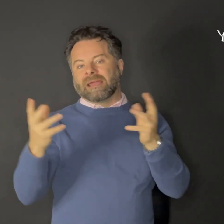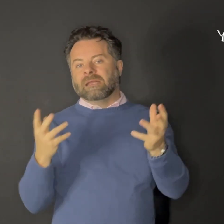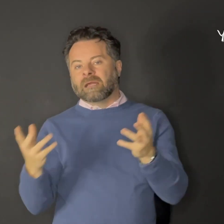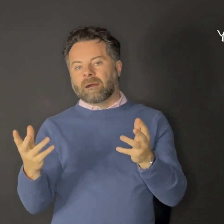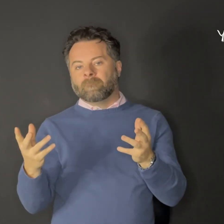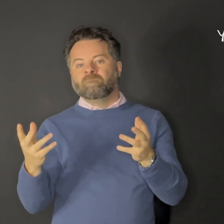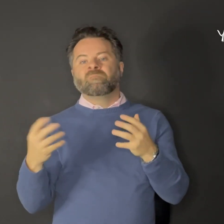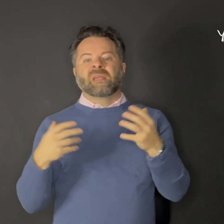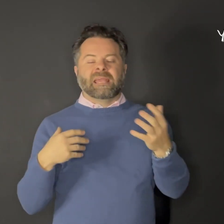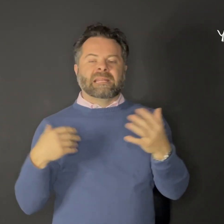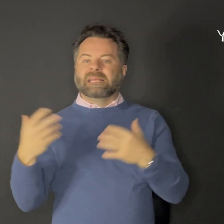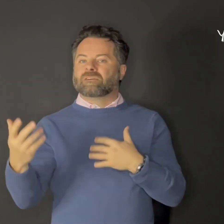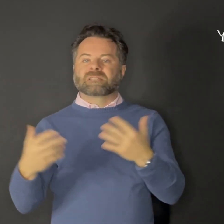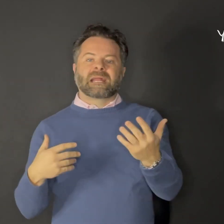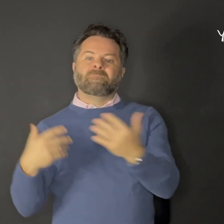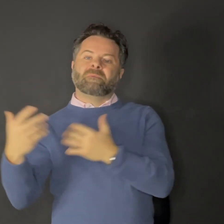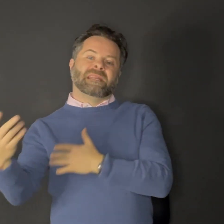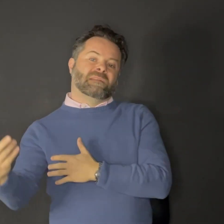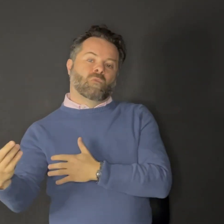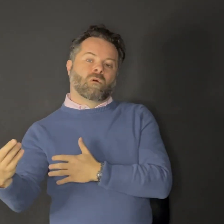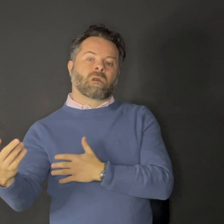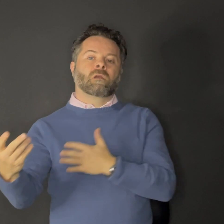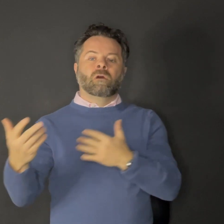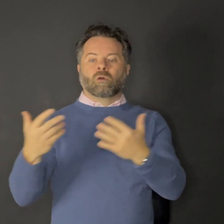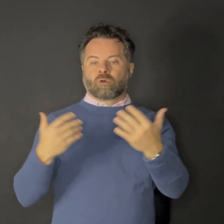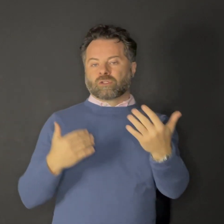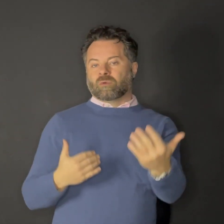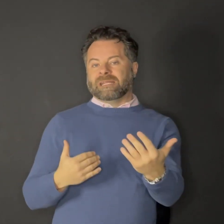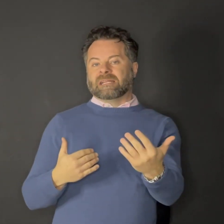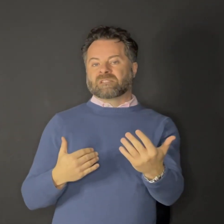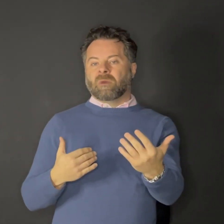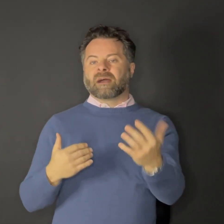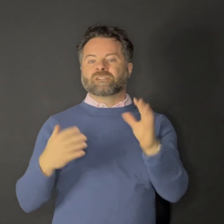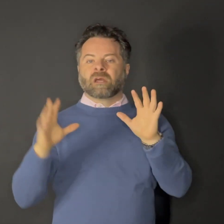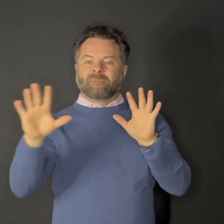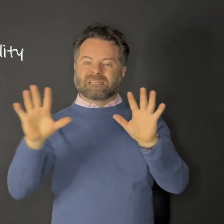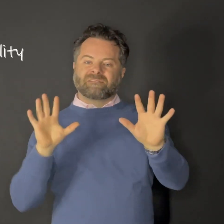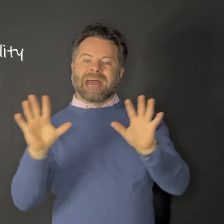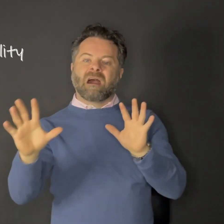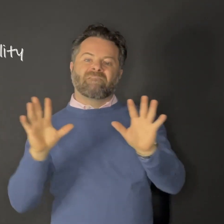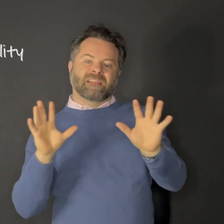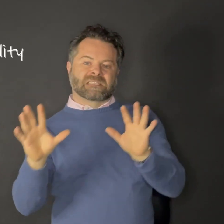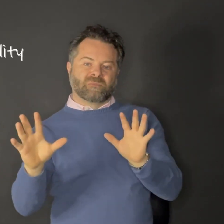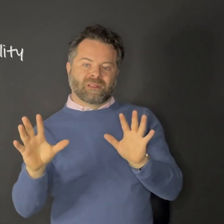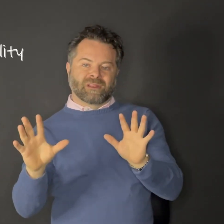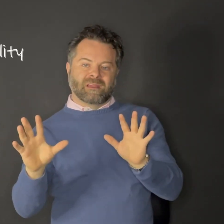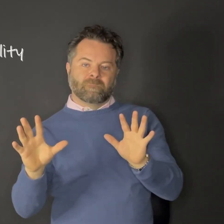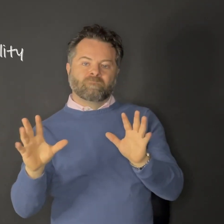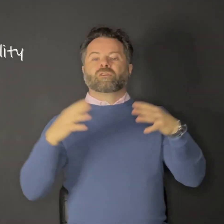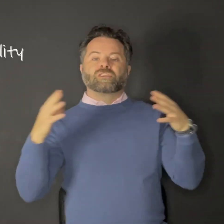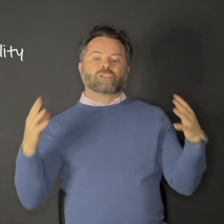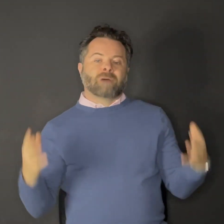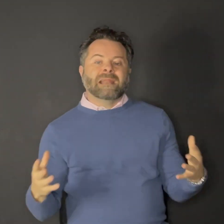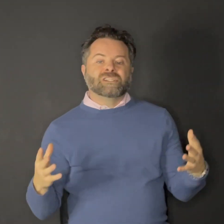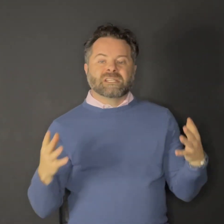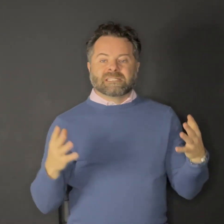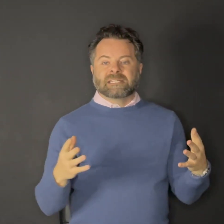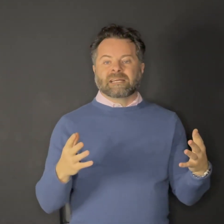income in years that I maybe need more or don't need as much because I now have flexibility. So the strategy is this.